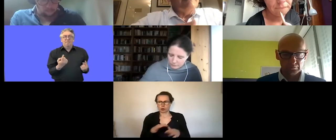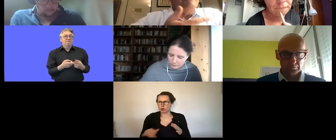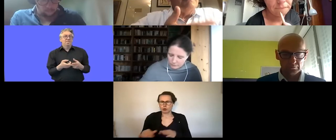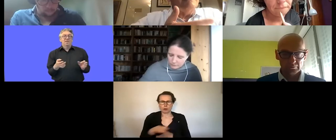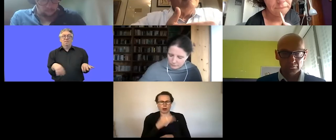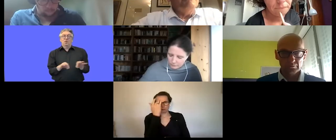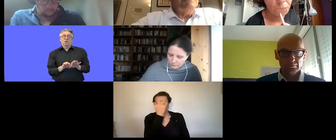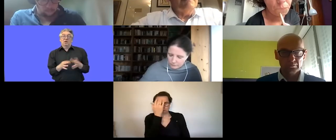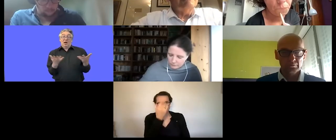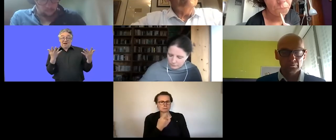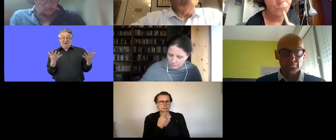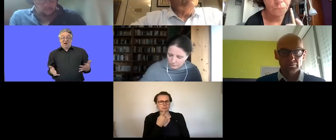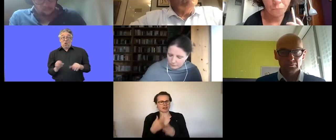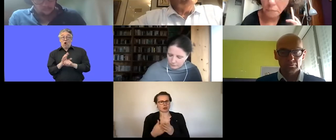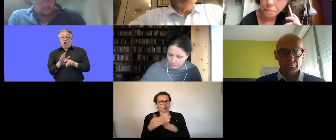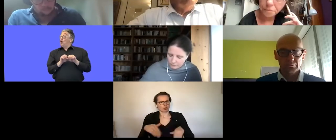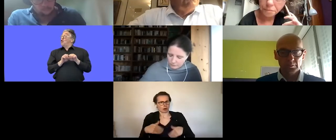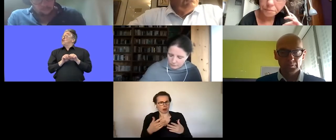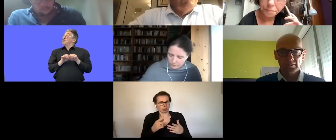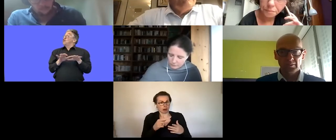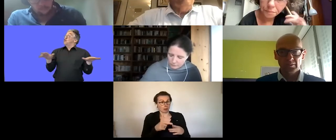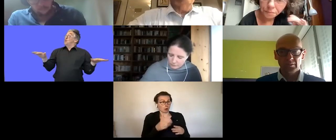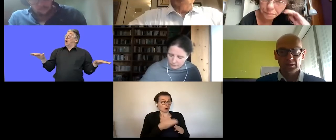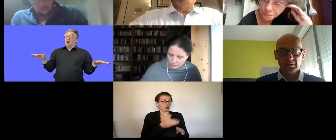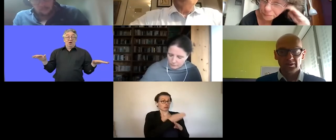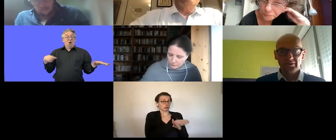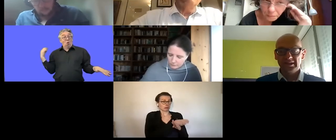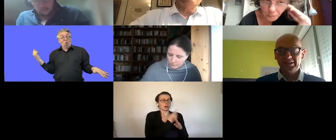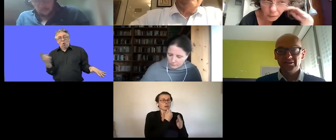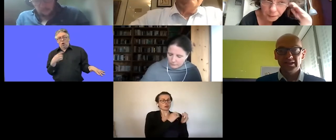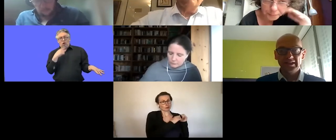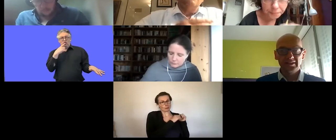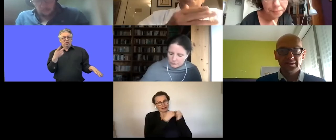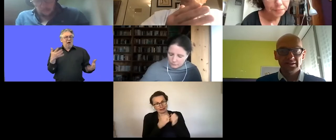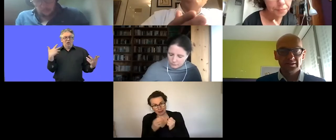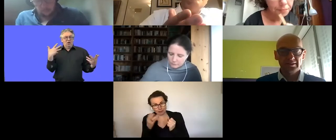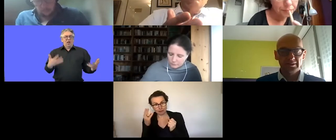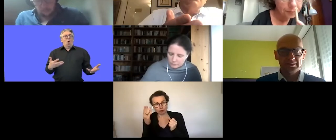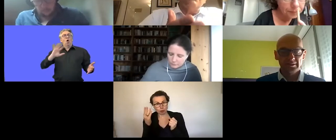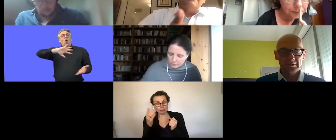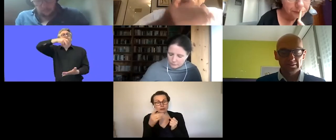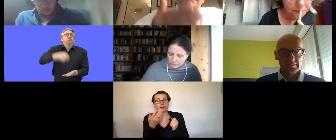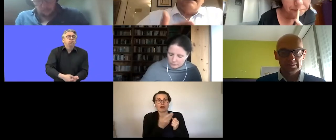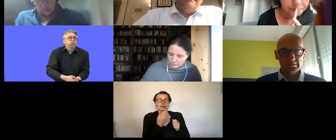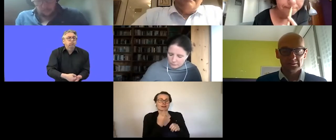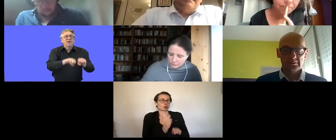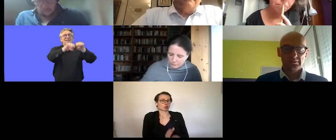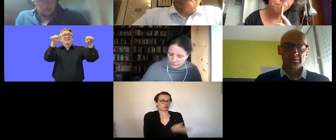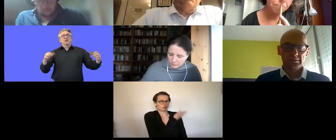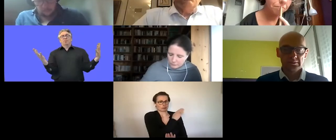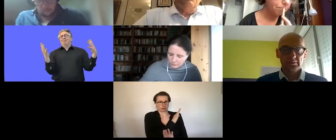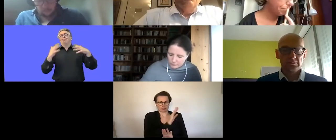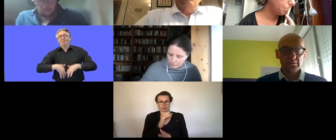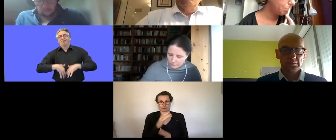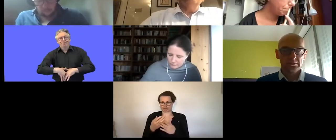crisis everyone is talking about a restart a reboot of the whole system and what are the what